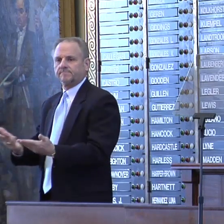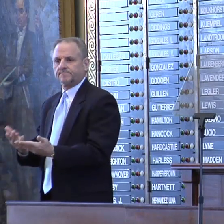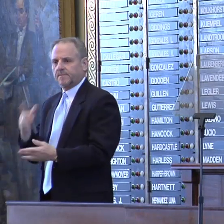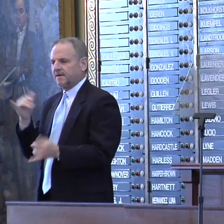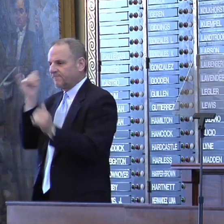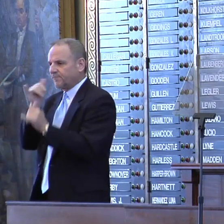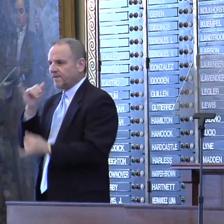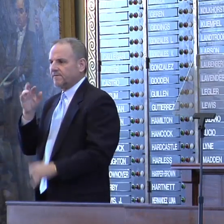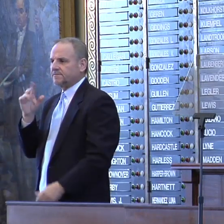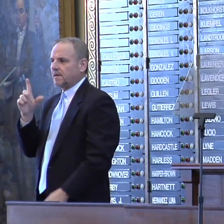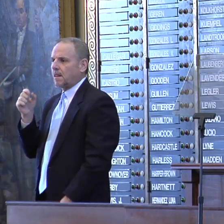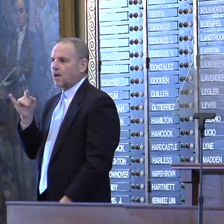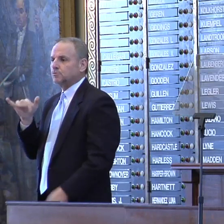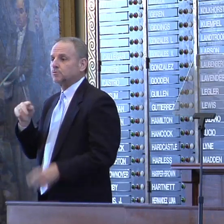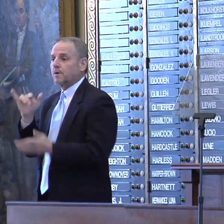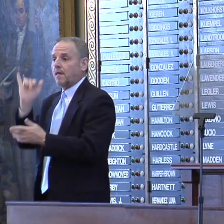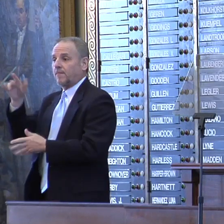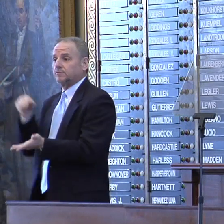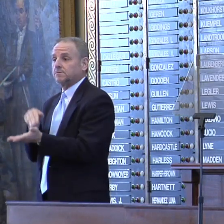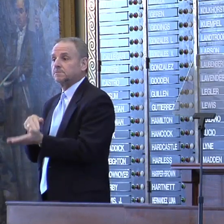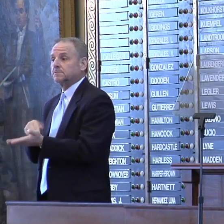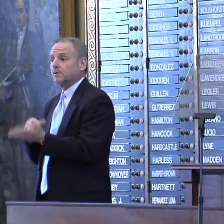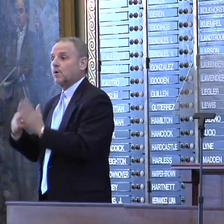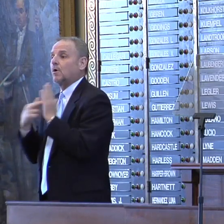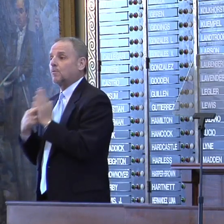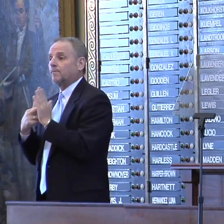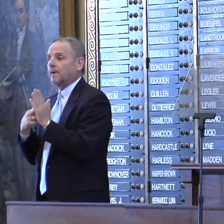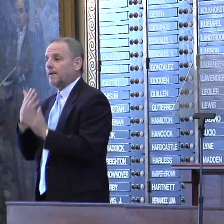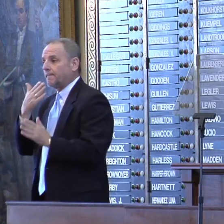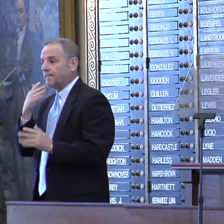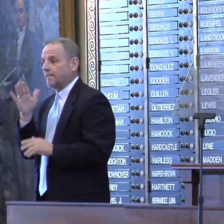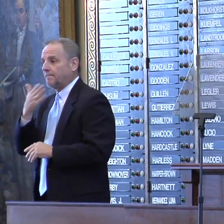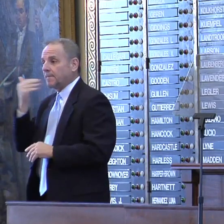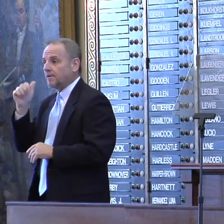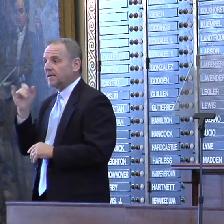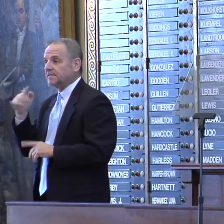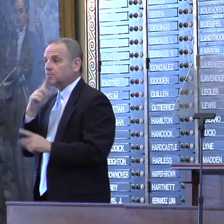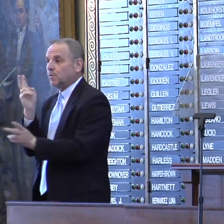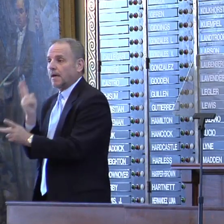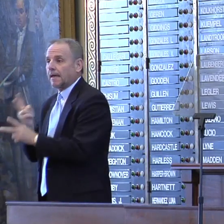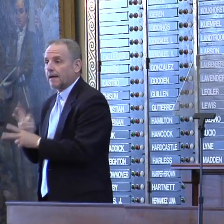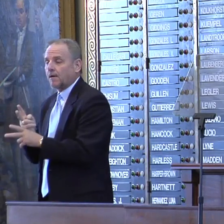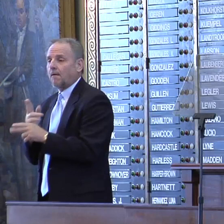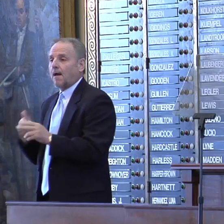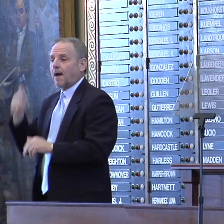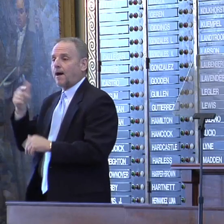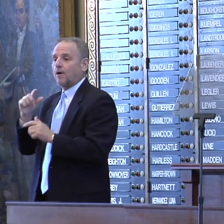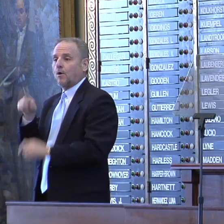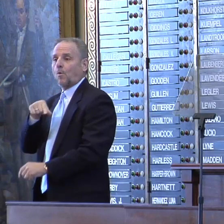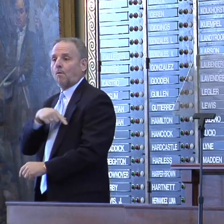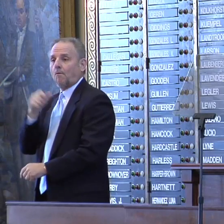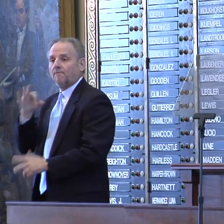frivolous lawsuits. Those doctors represent better access to care, higher quality of